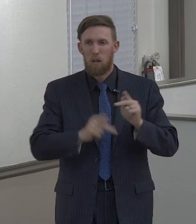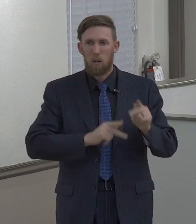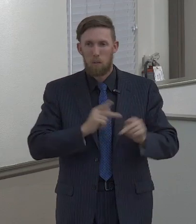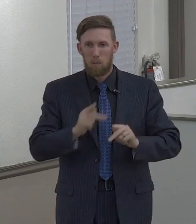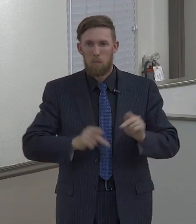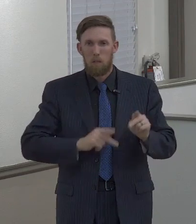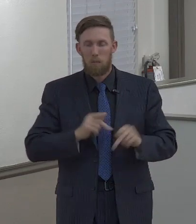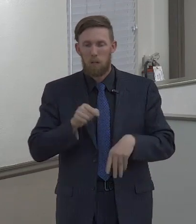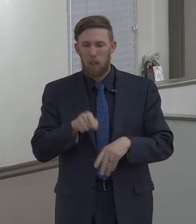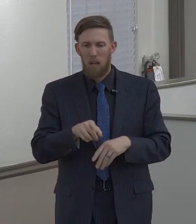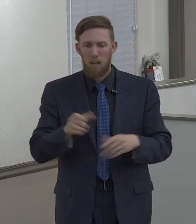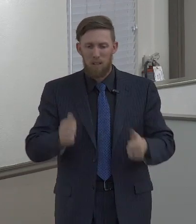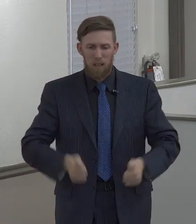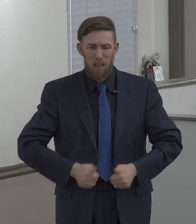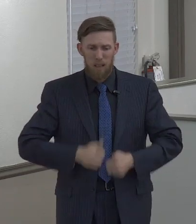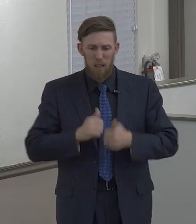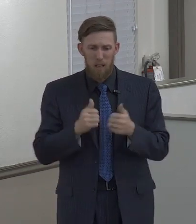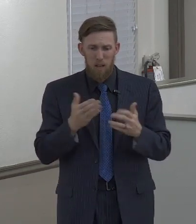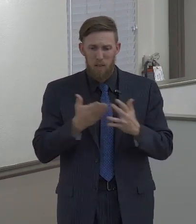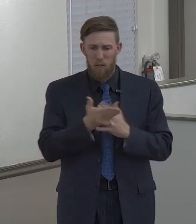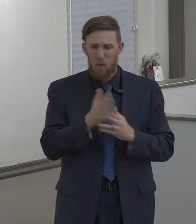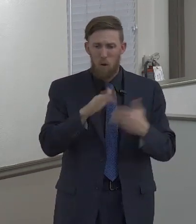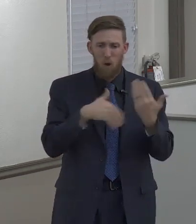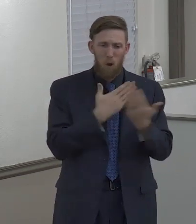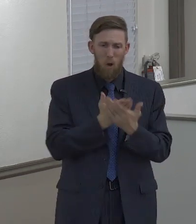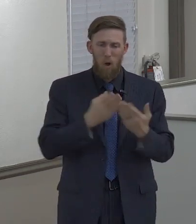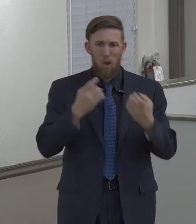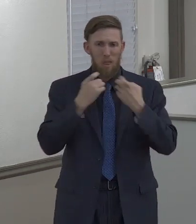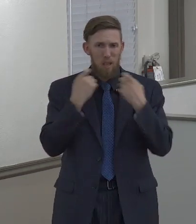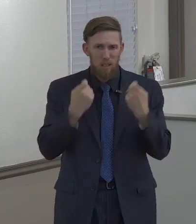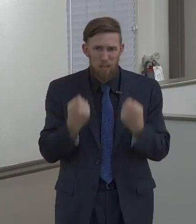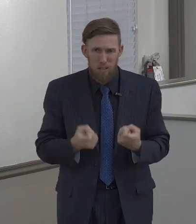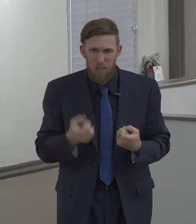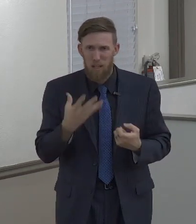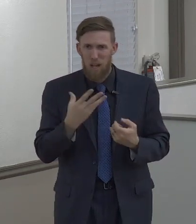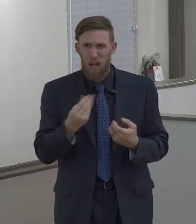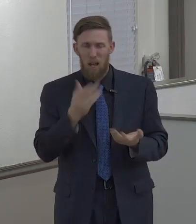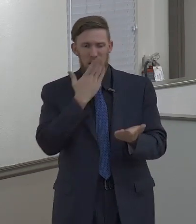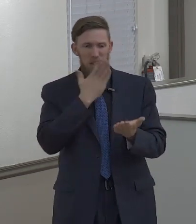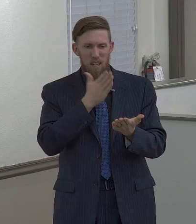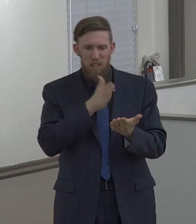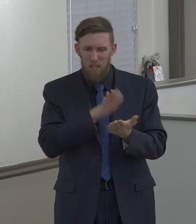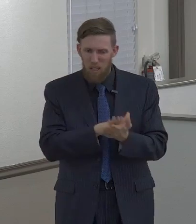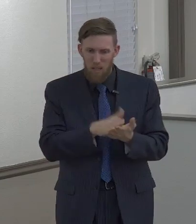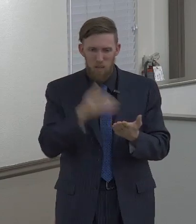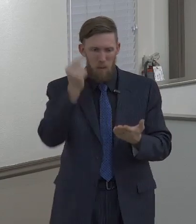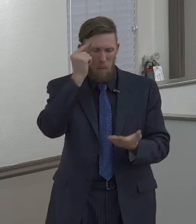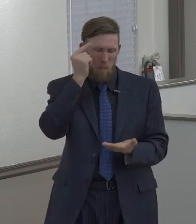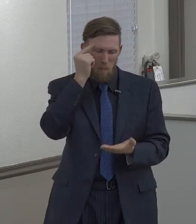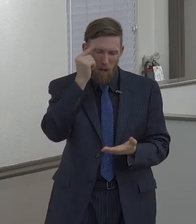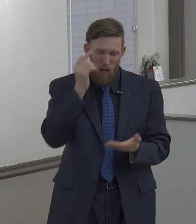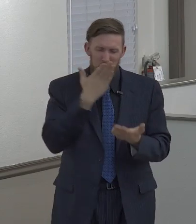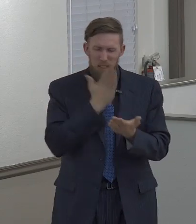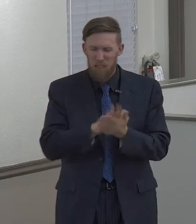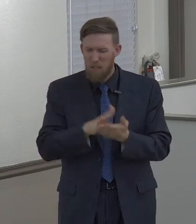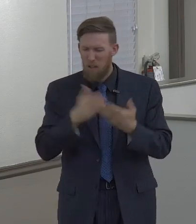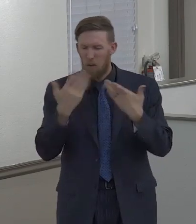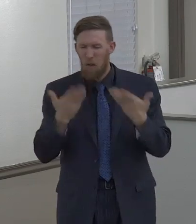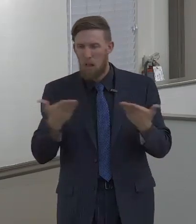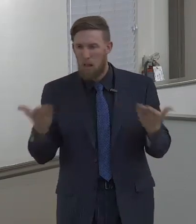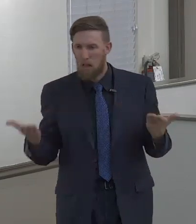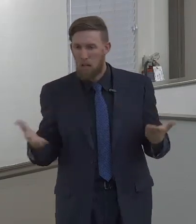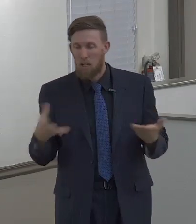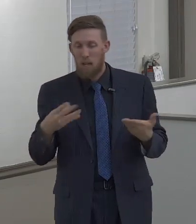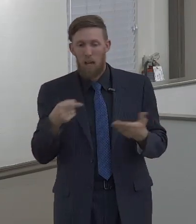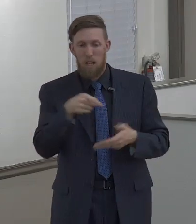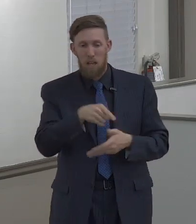people that they have lived those sins. They have lived the fornication. They have lived the evil concupiscence.